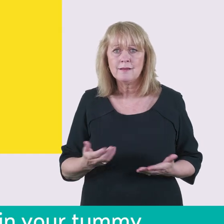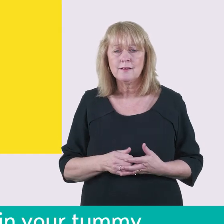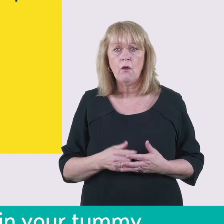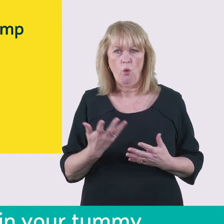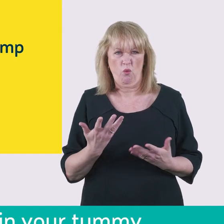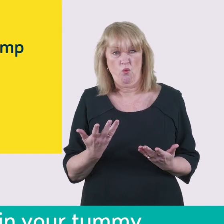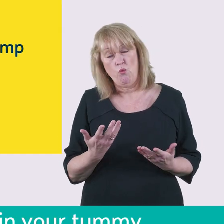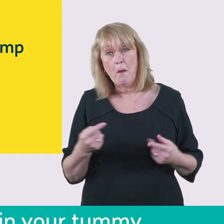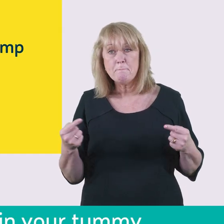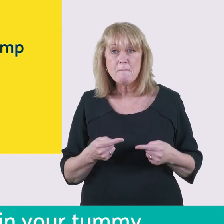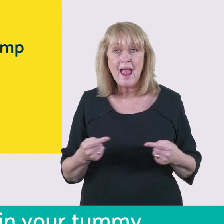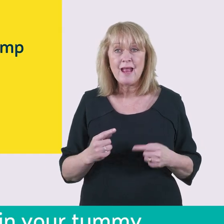and or lump in your tummy.